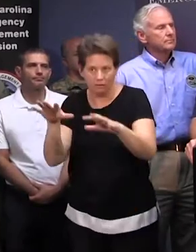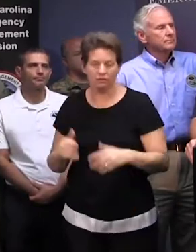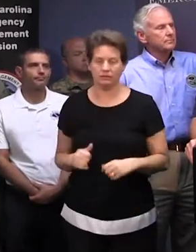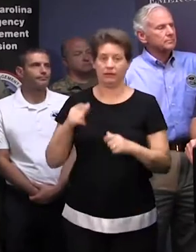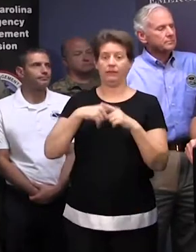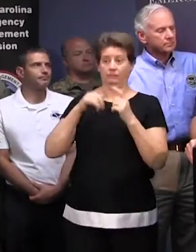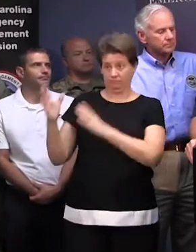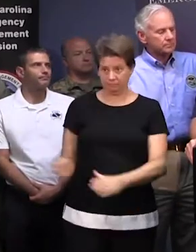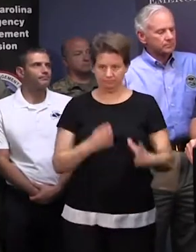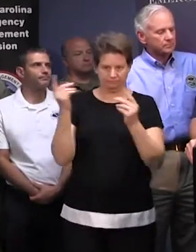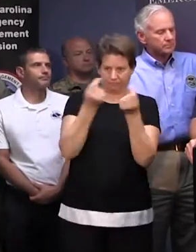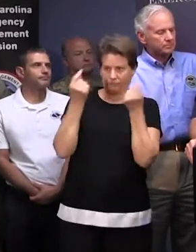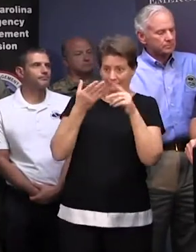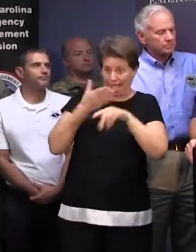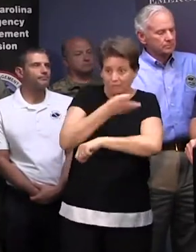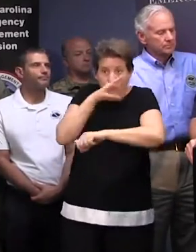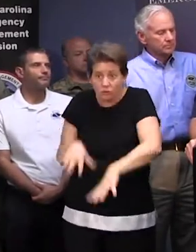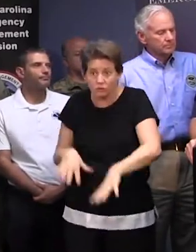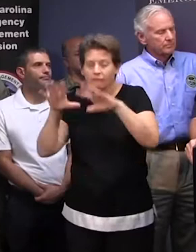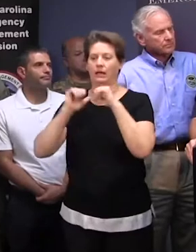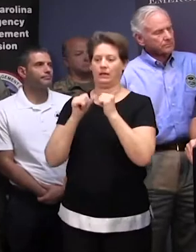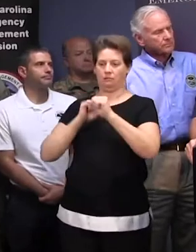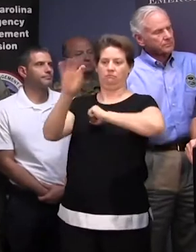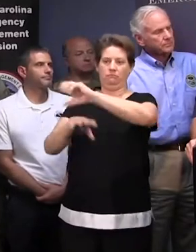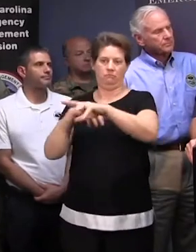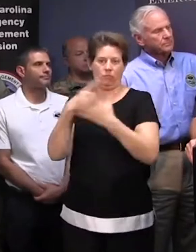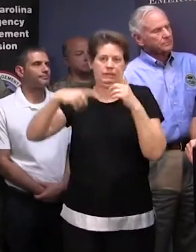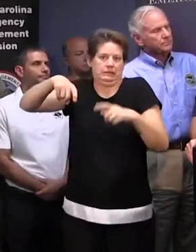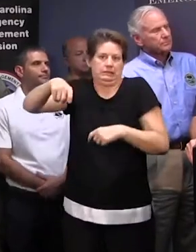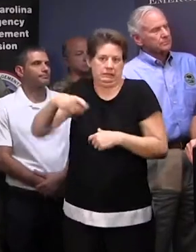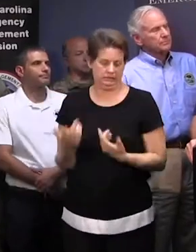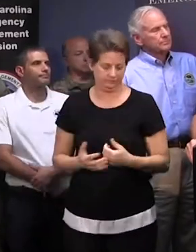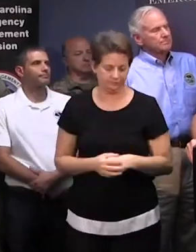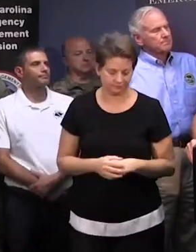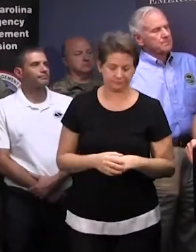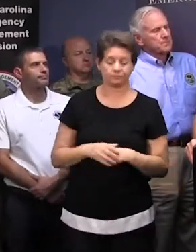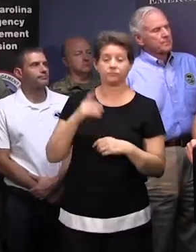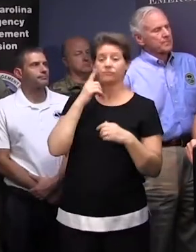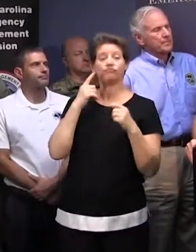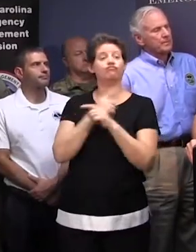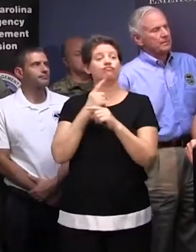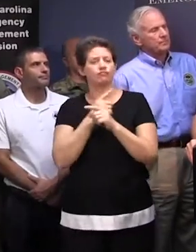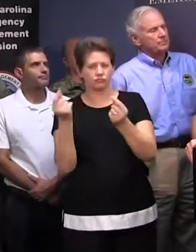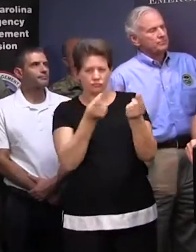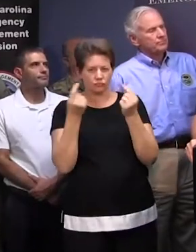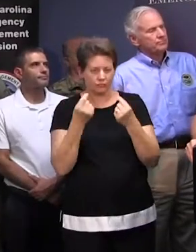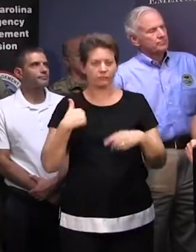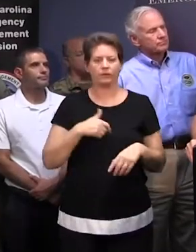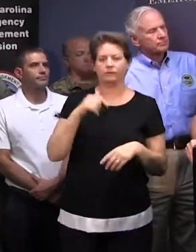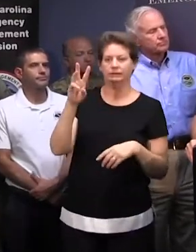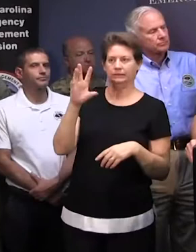resupply after the floodwaters have arrived. In the world of logistics, we've got 687